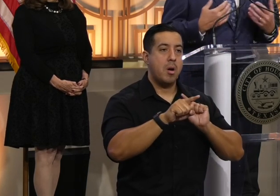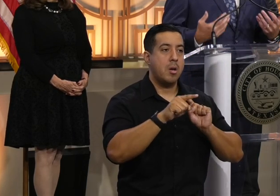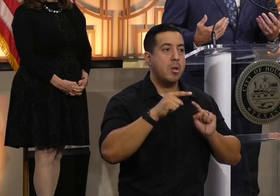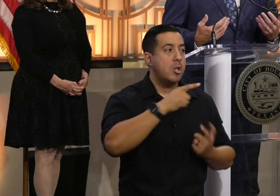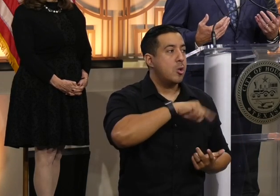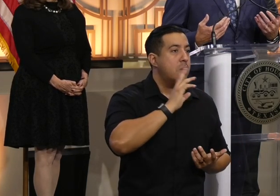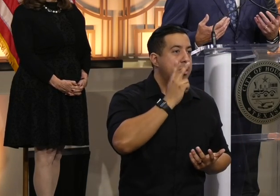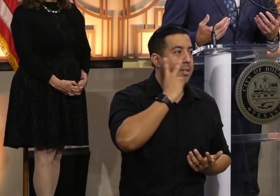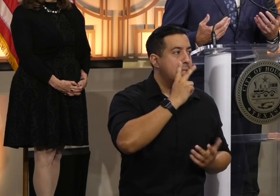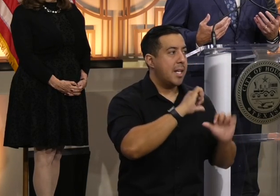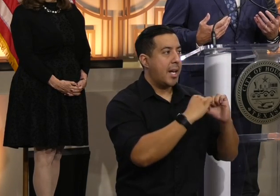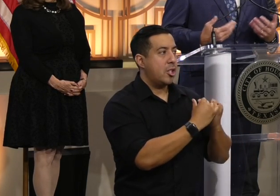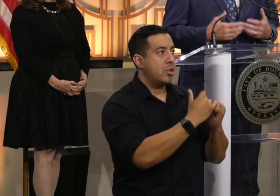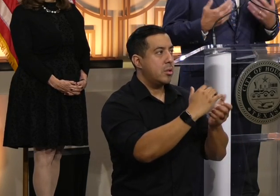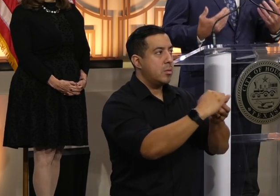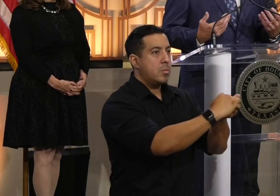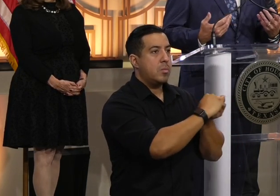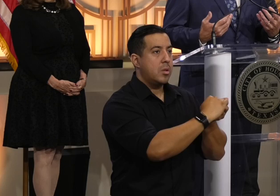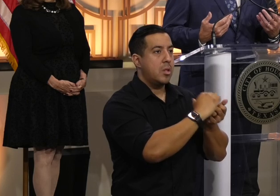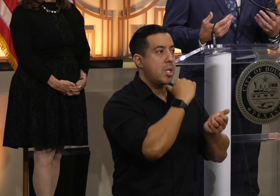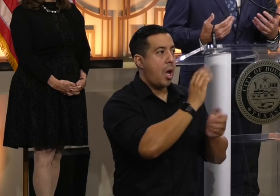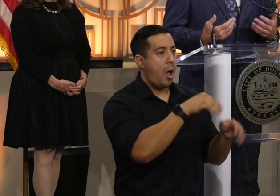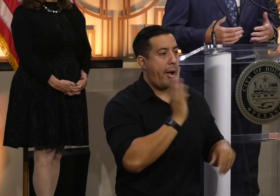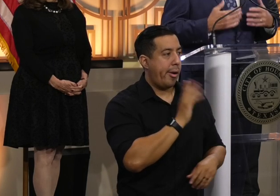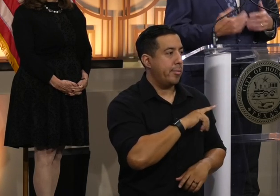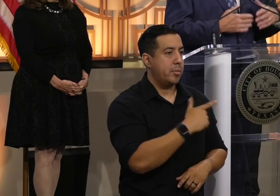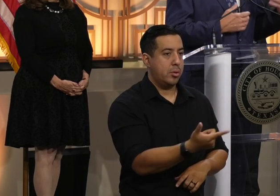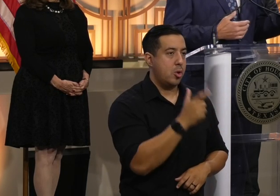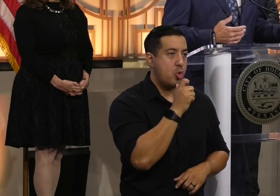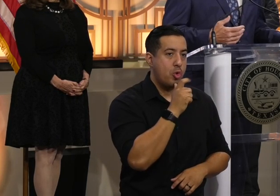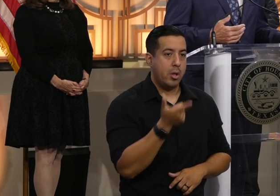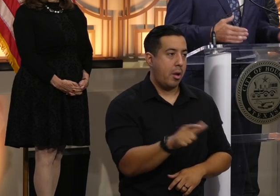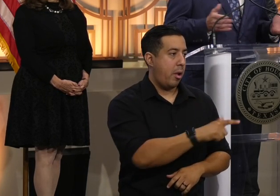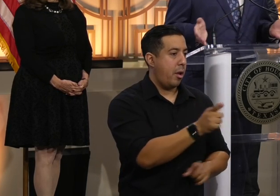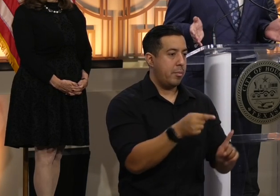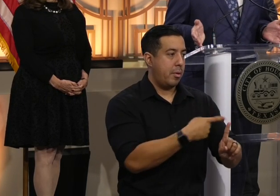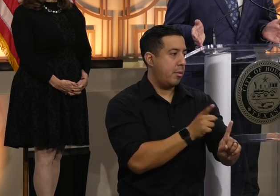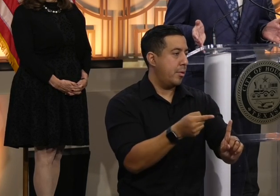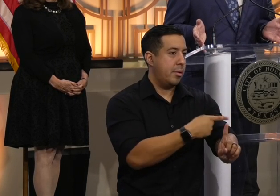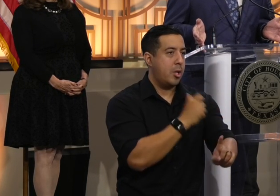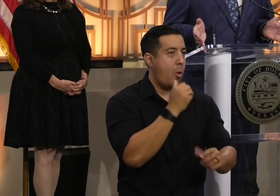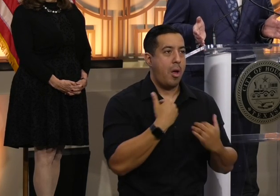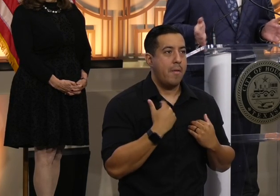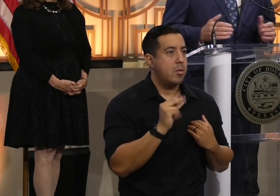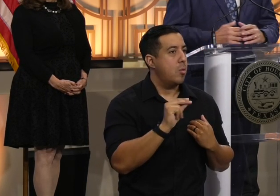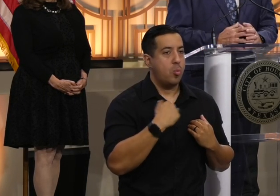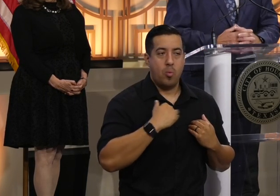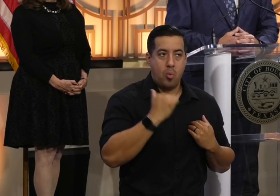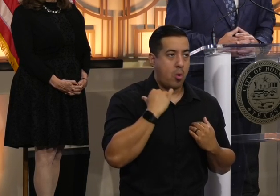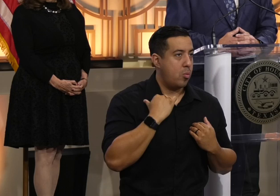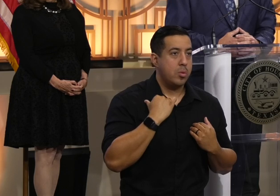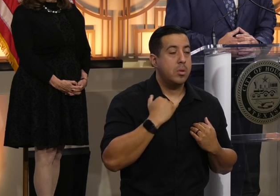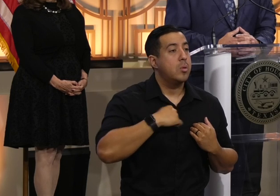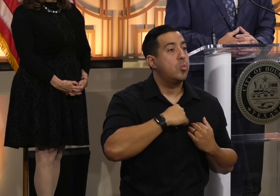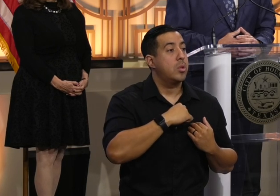agencies working together, not passing the buck, not sending one to another because we don't have that. Everybody taking